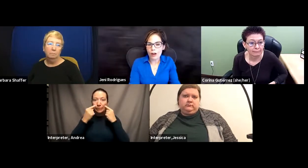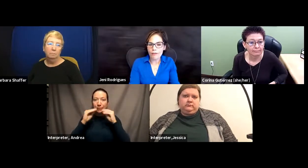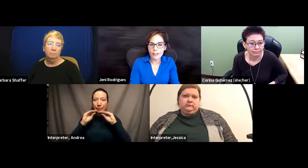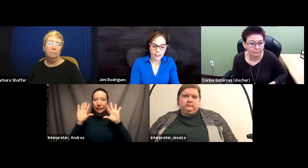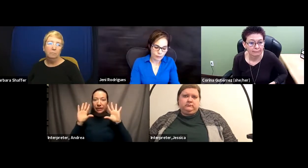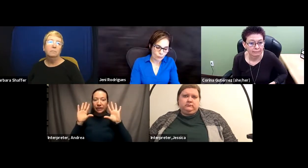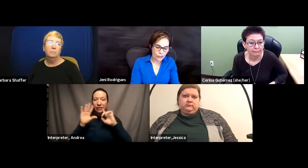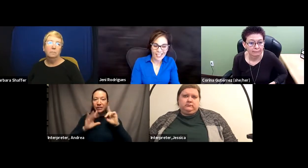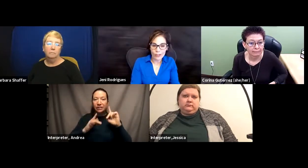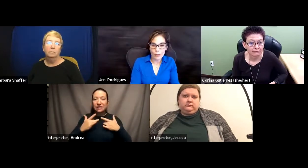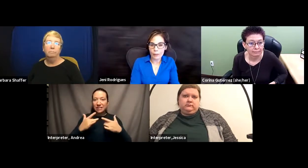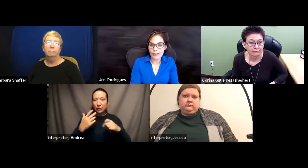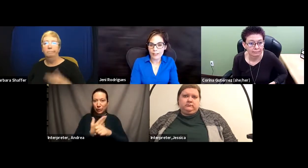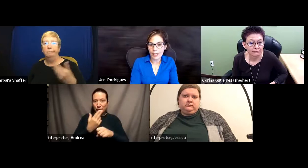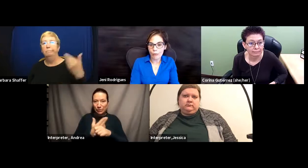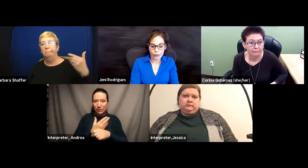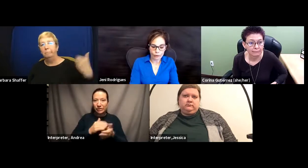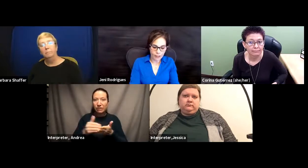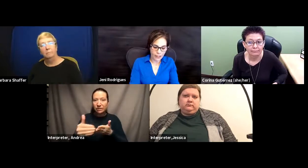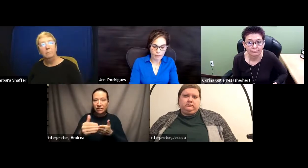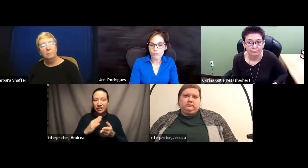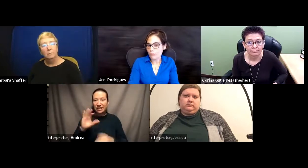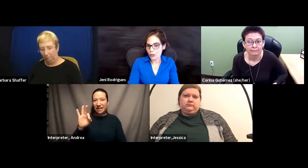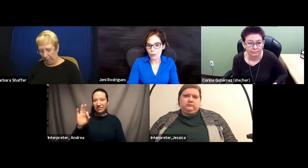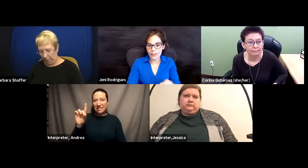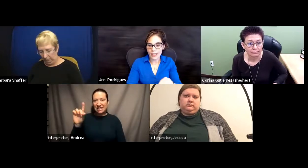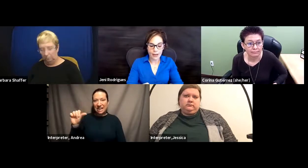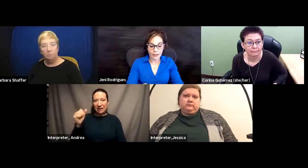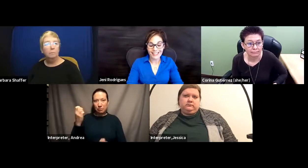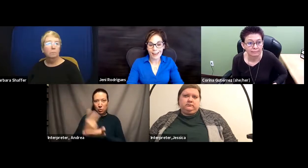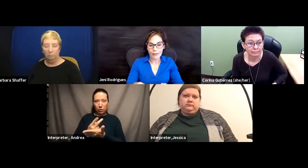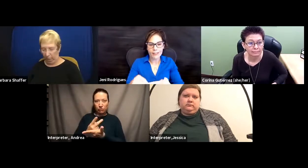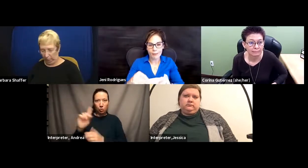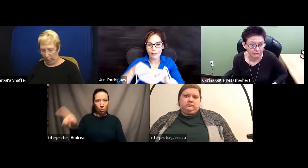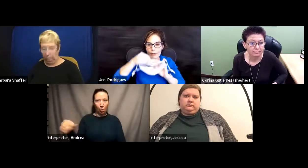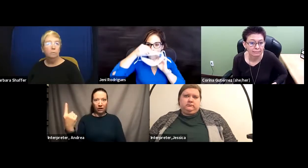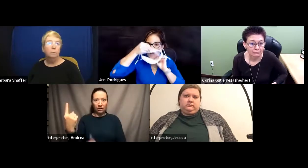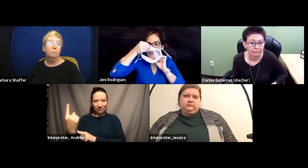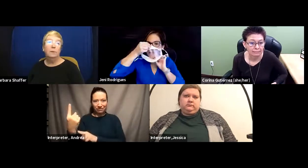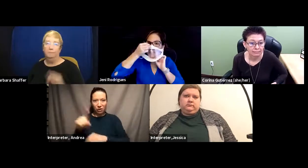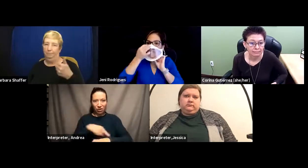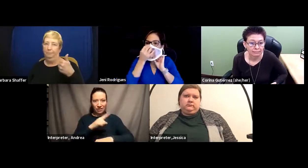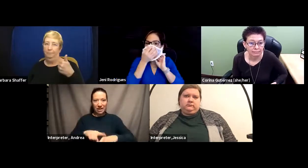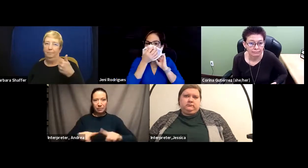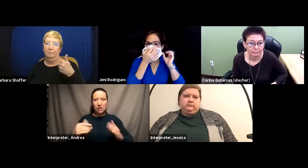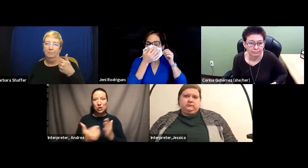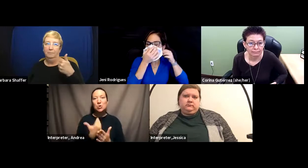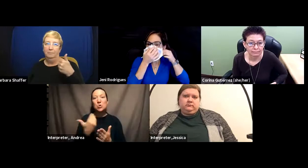often. It was the only one that was FDA approved, but then new ones came out and now this is my favorite one. I have to show everybody. It's